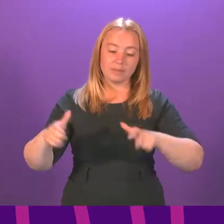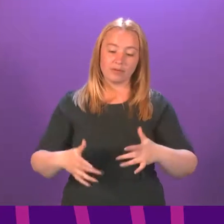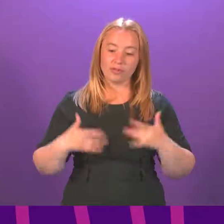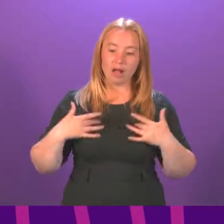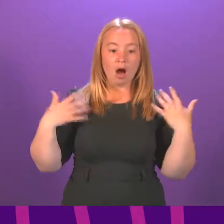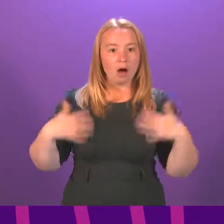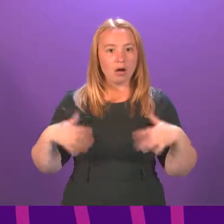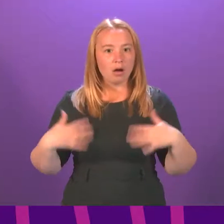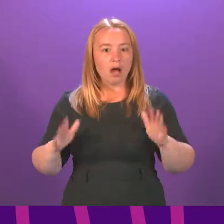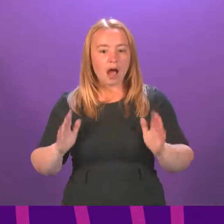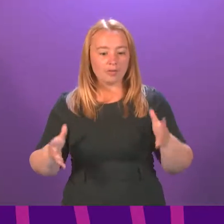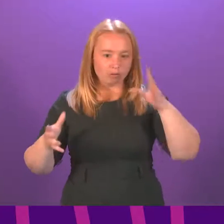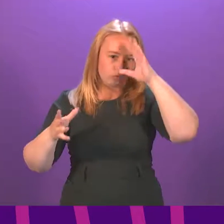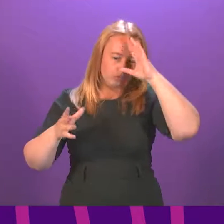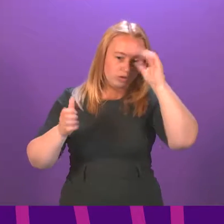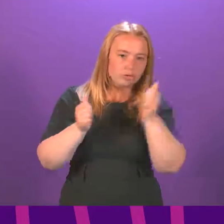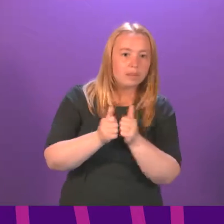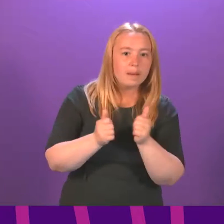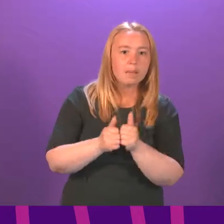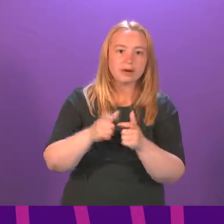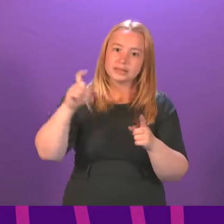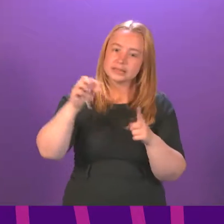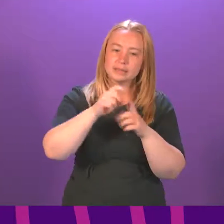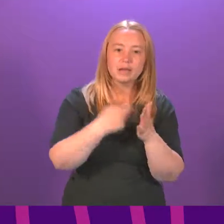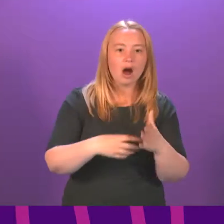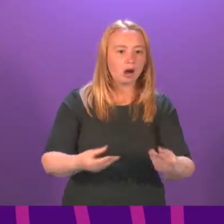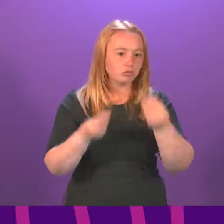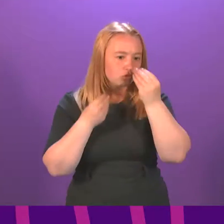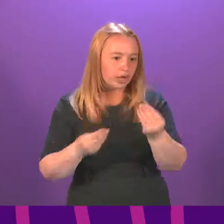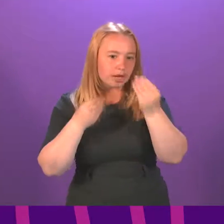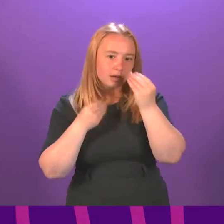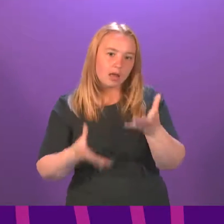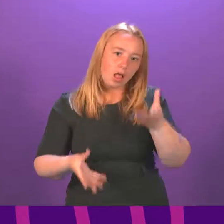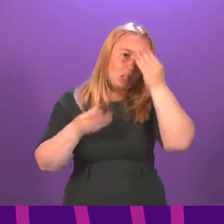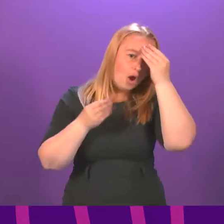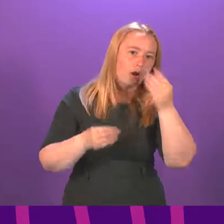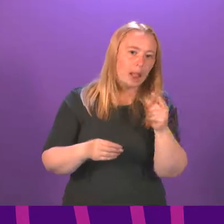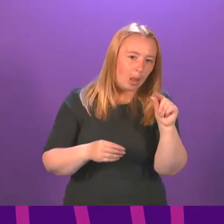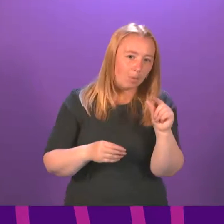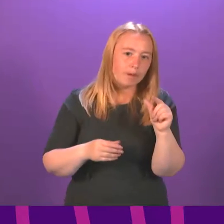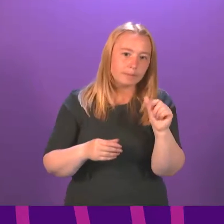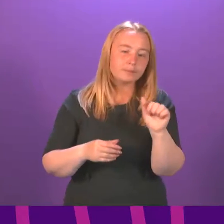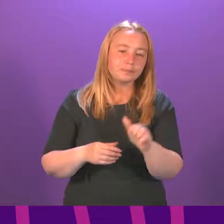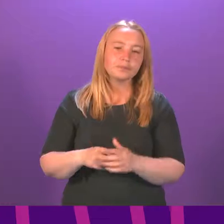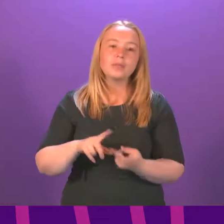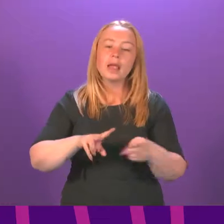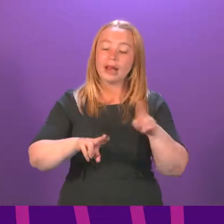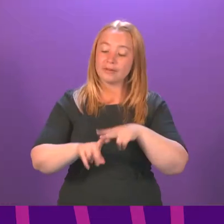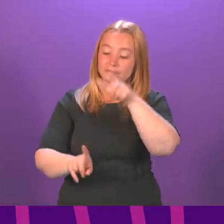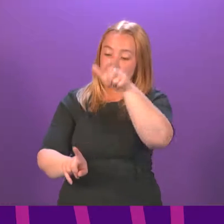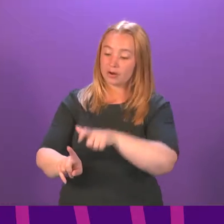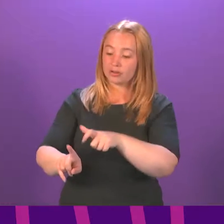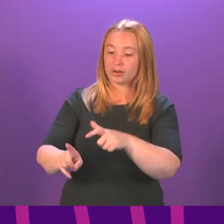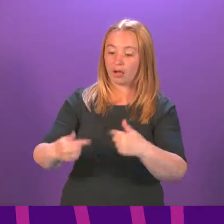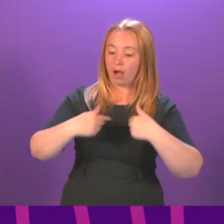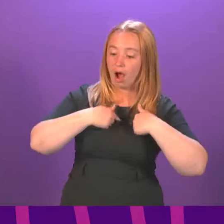on the need for absolutely every single one of us to learn CPR. And when somebody has a cardiac arrest